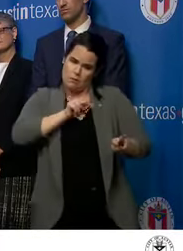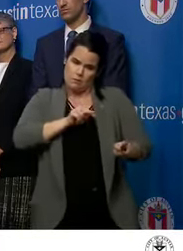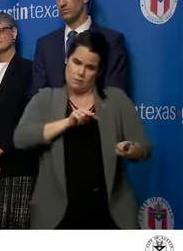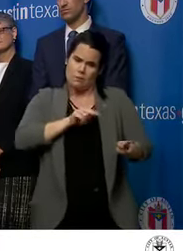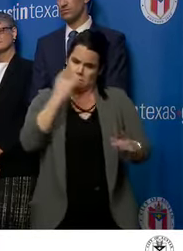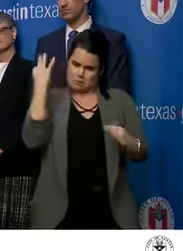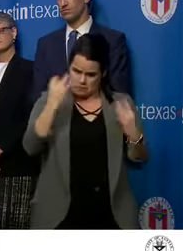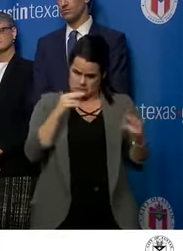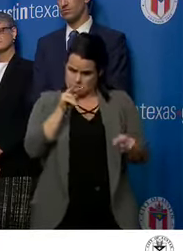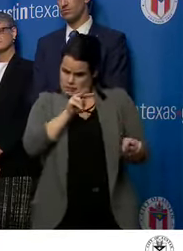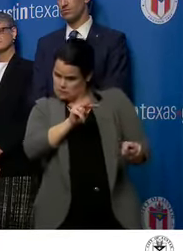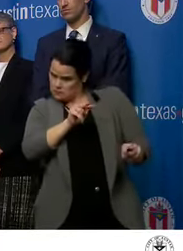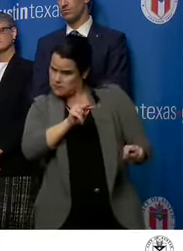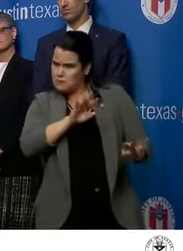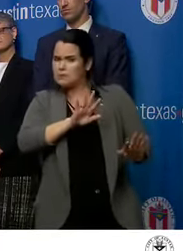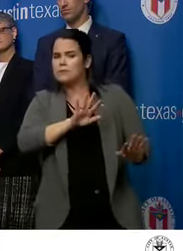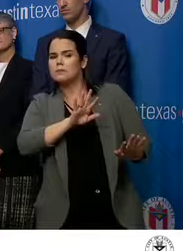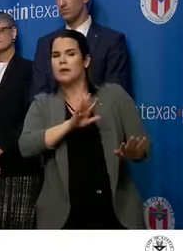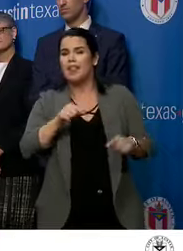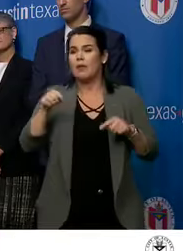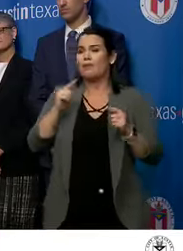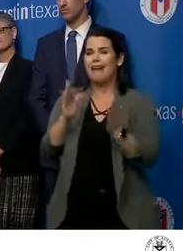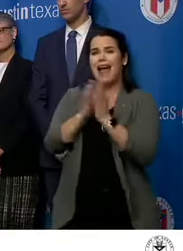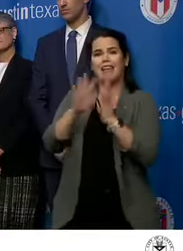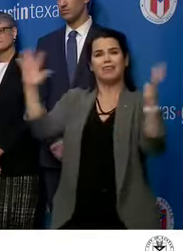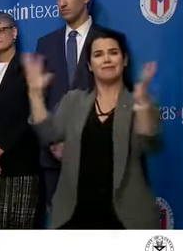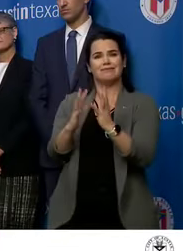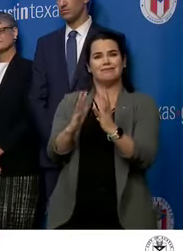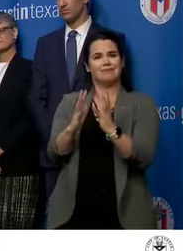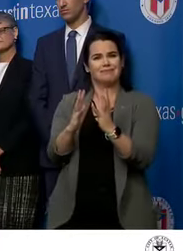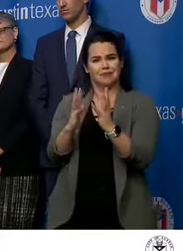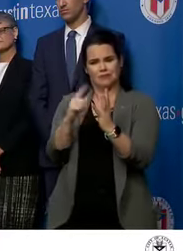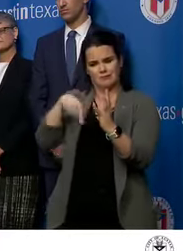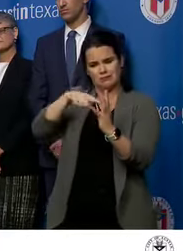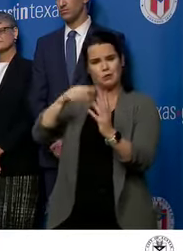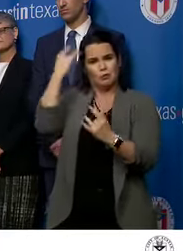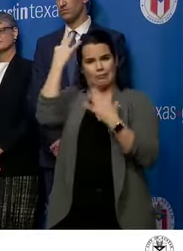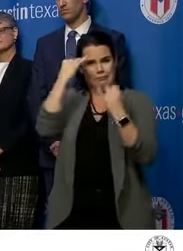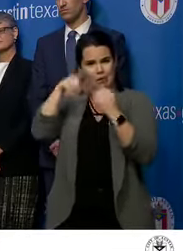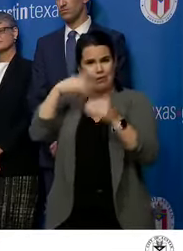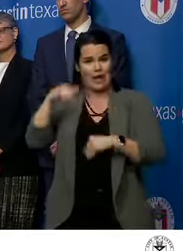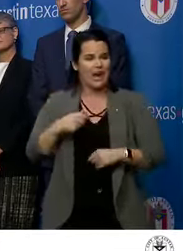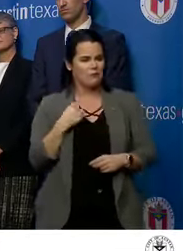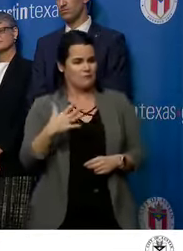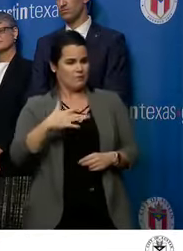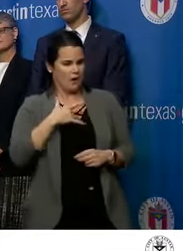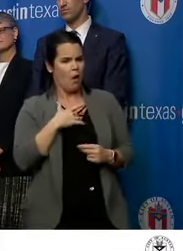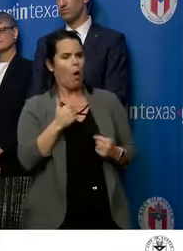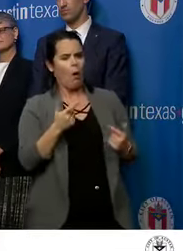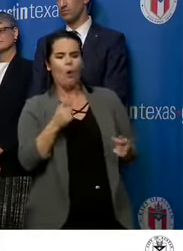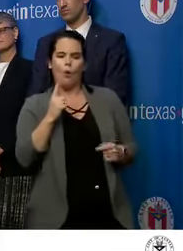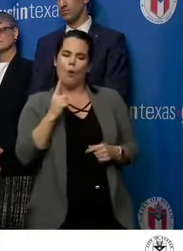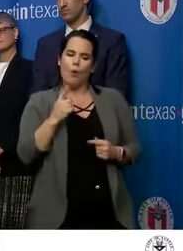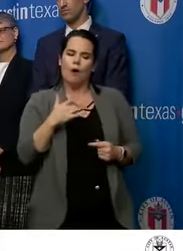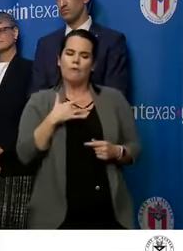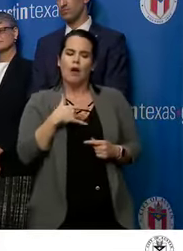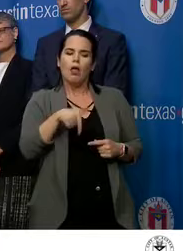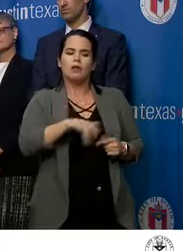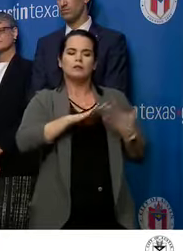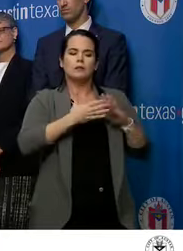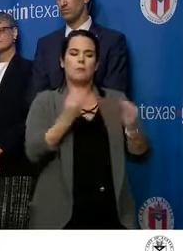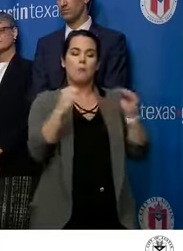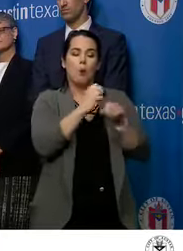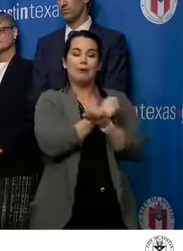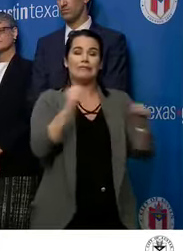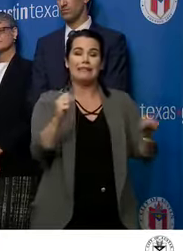We've asked this group to evaluate that. And if there's any evidence that our community will be safer by